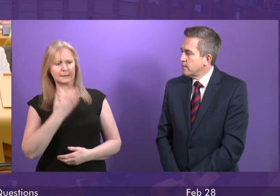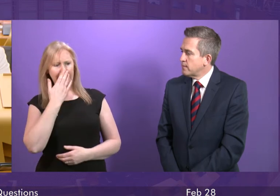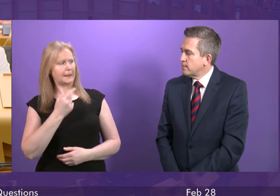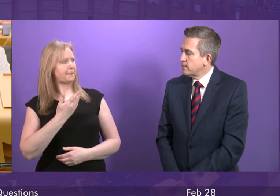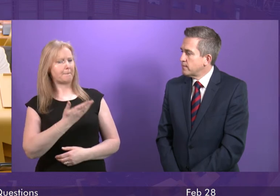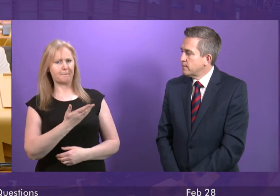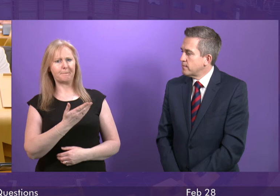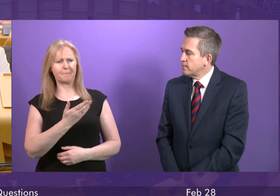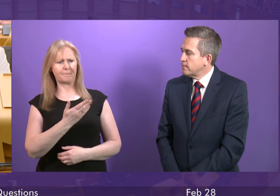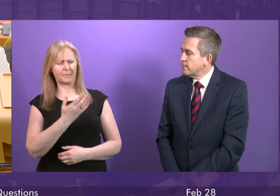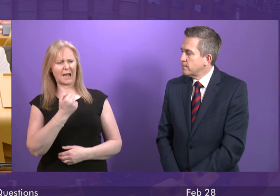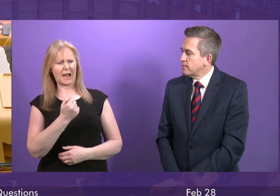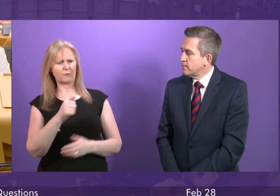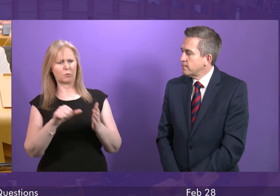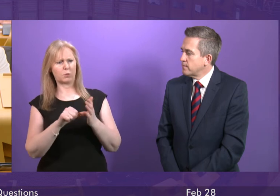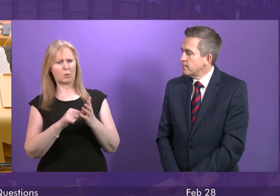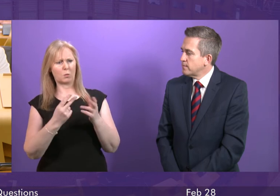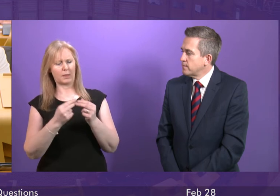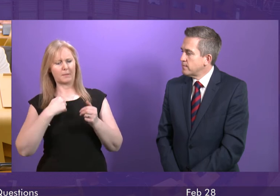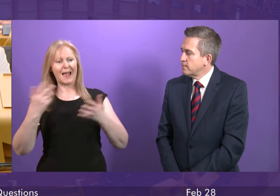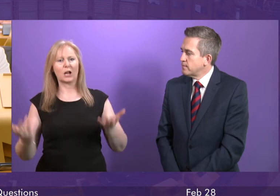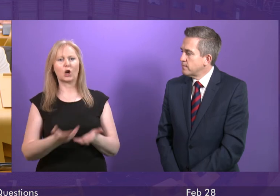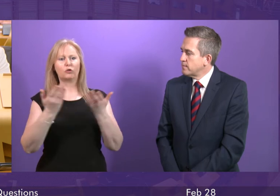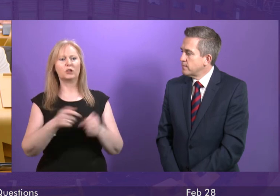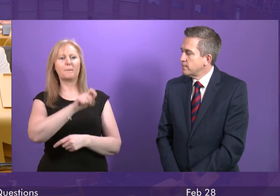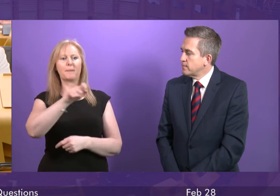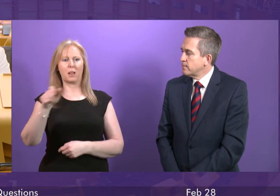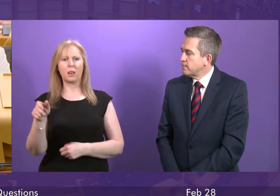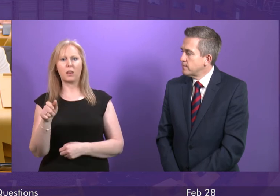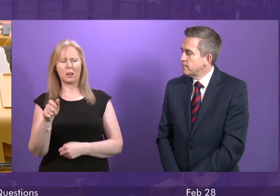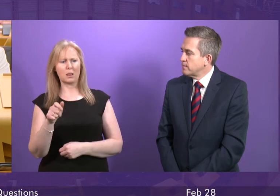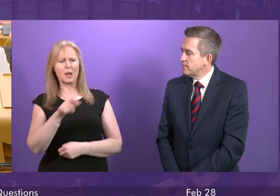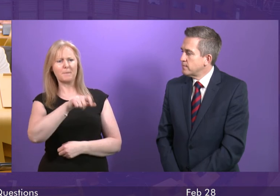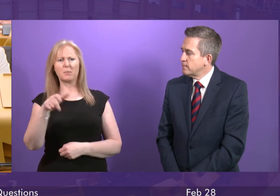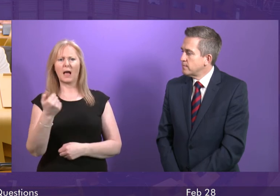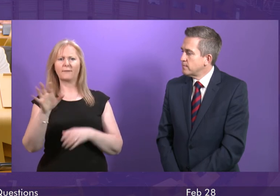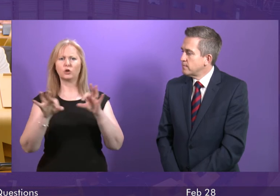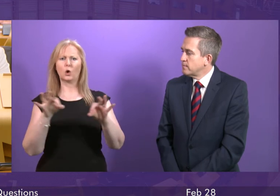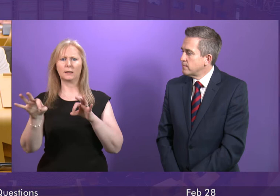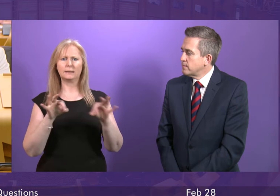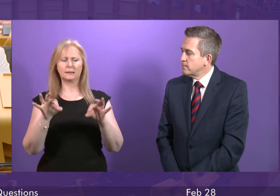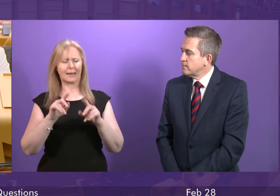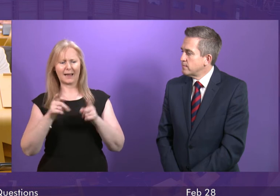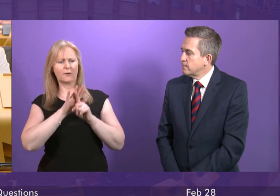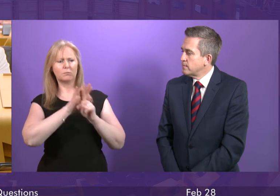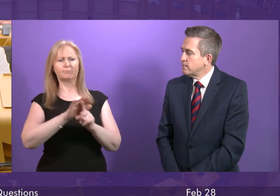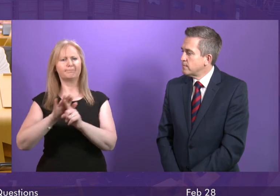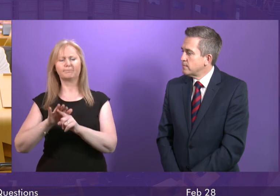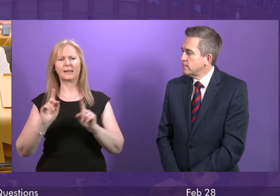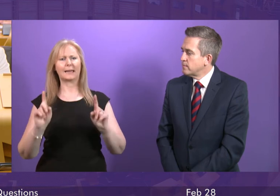with my use of the term encouraging people. You know, people do have choices around this. We cannot force people to use one form